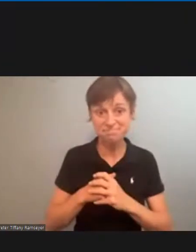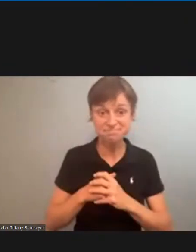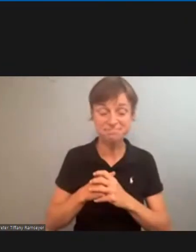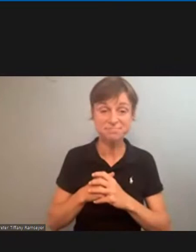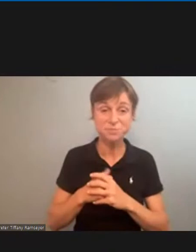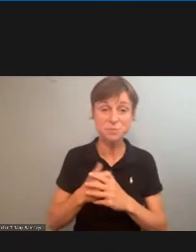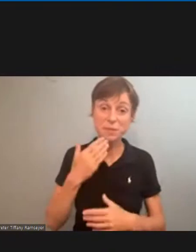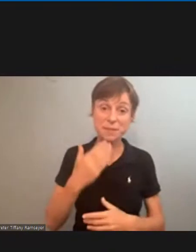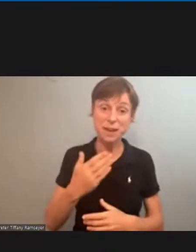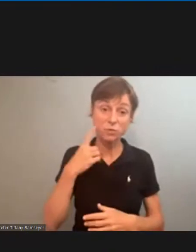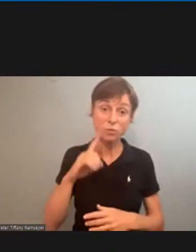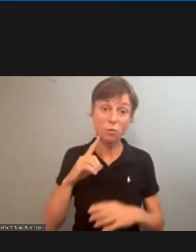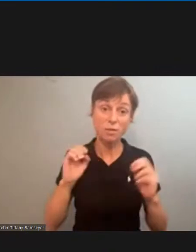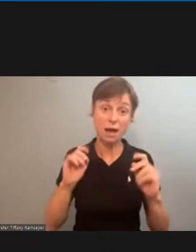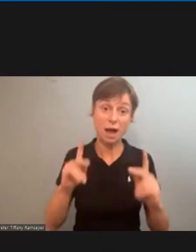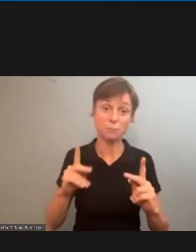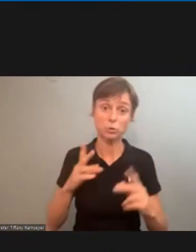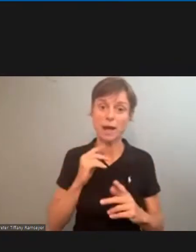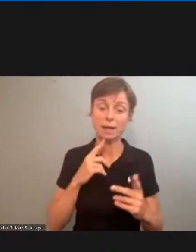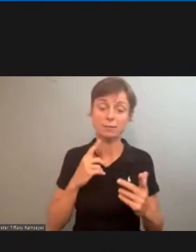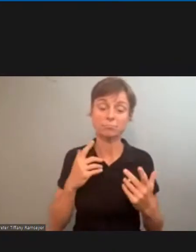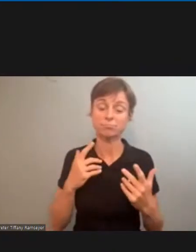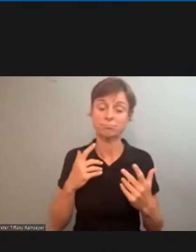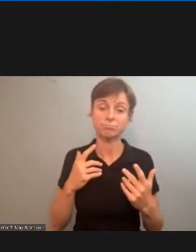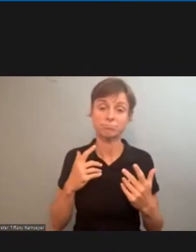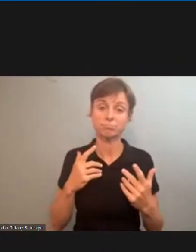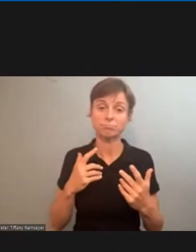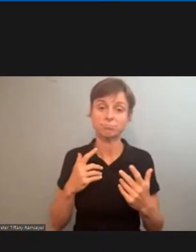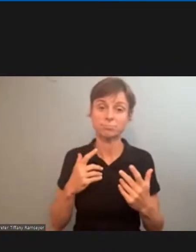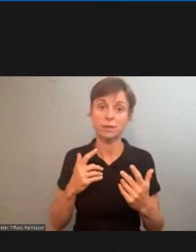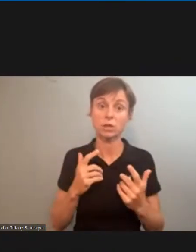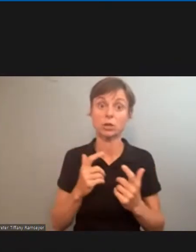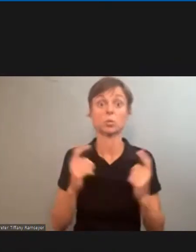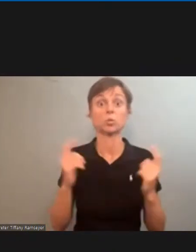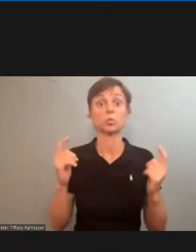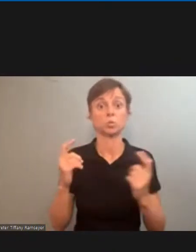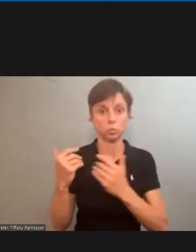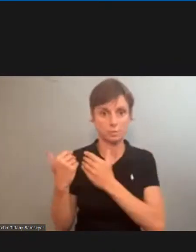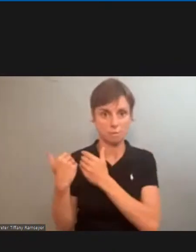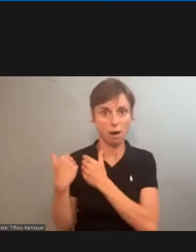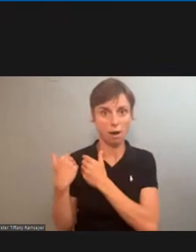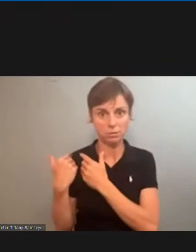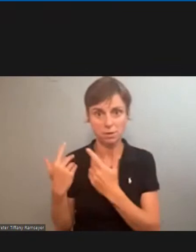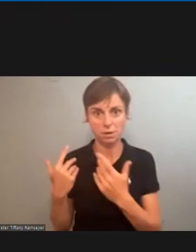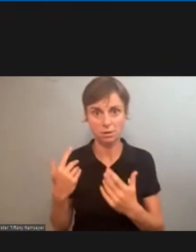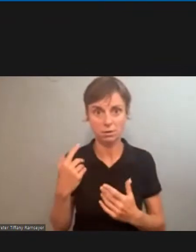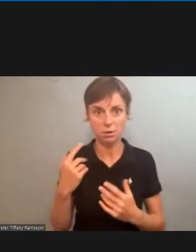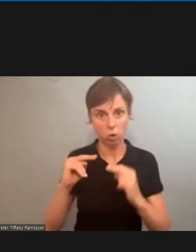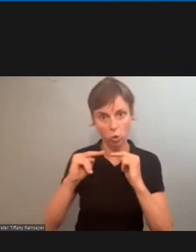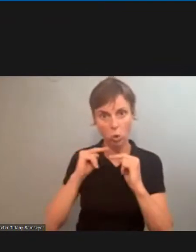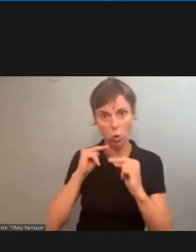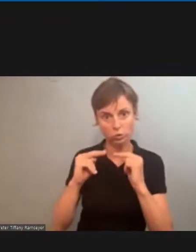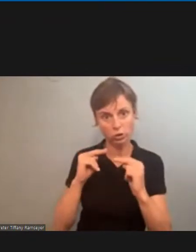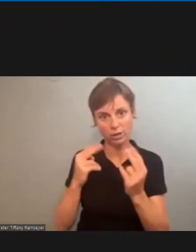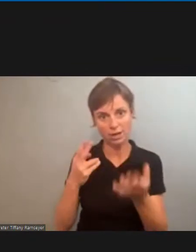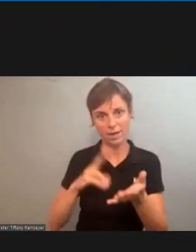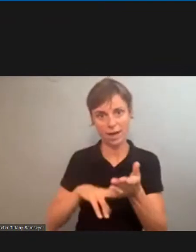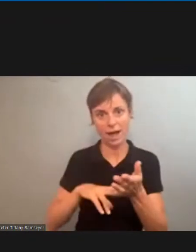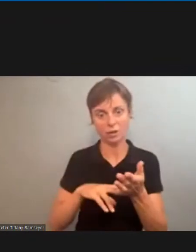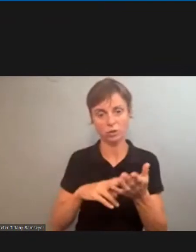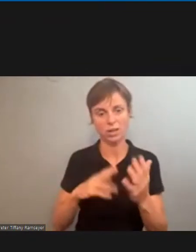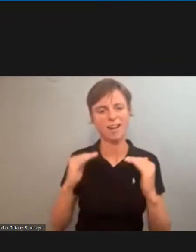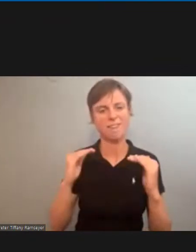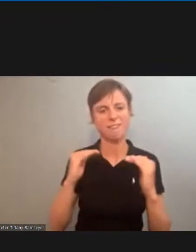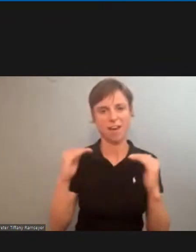opportunity and the tremendous responsibility of negotiating a contract, a